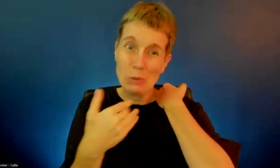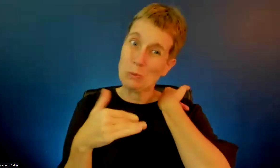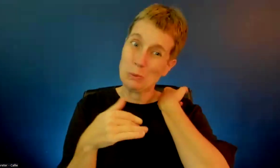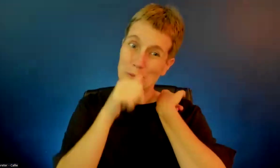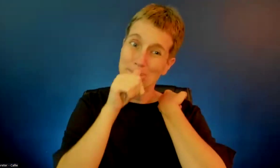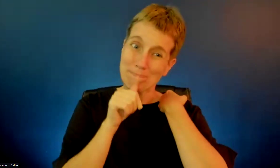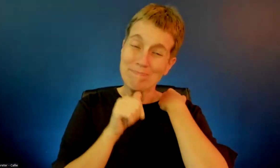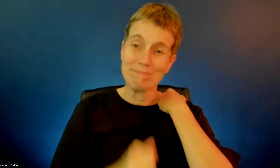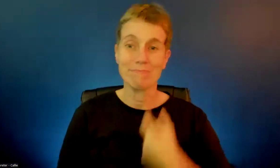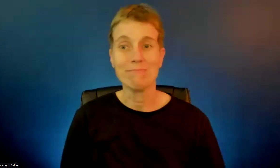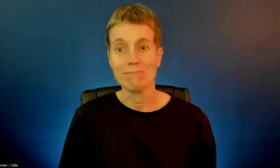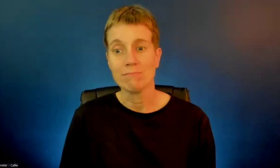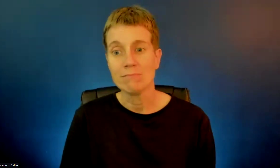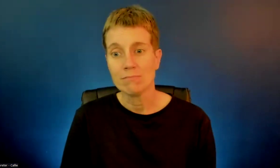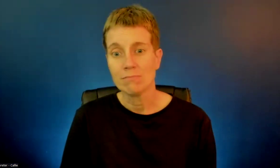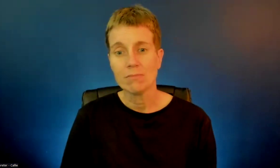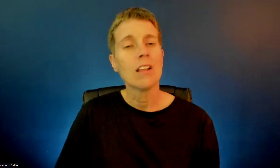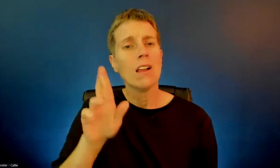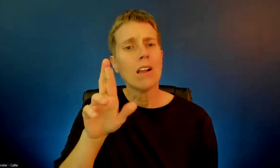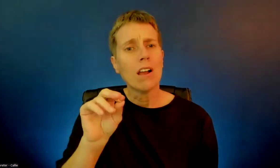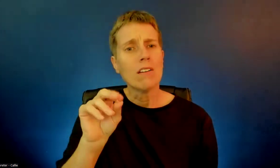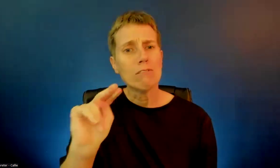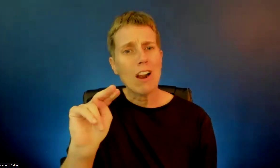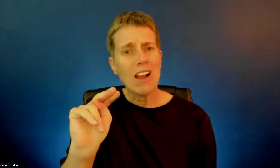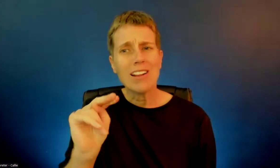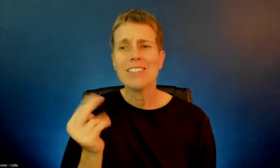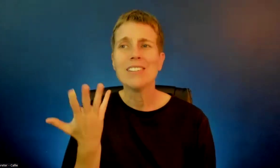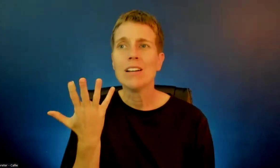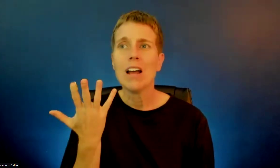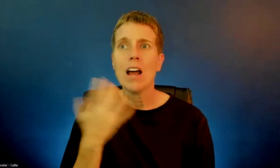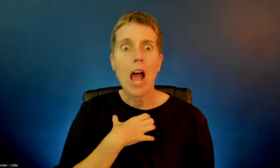It doesn't sound like it. When are they going to make all the doors with a button?